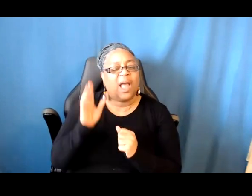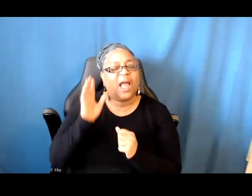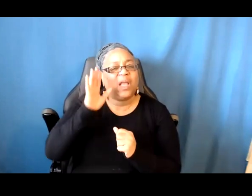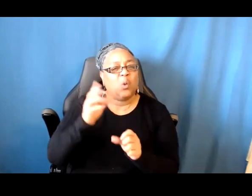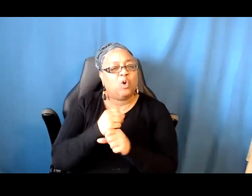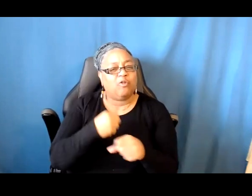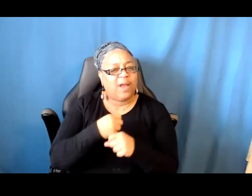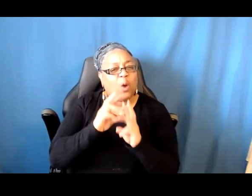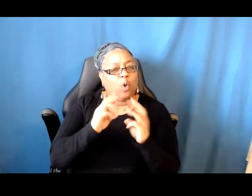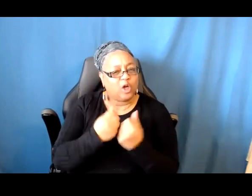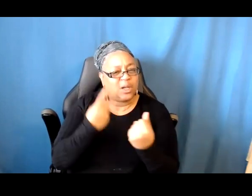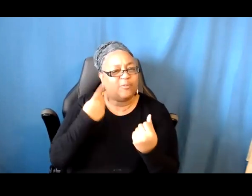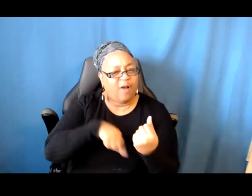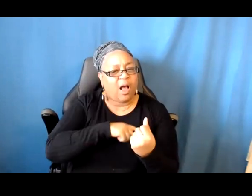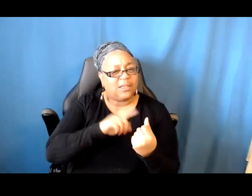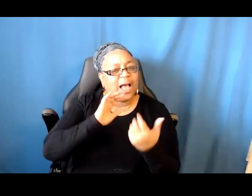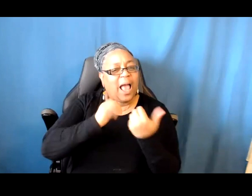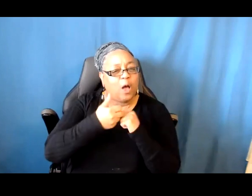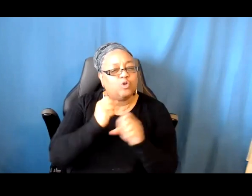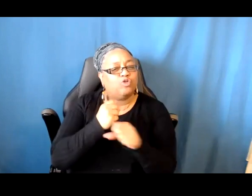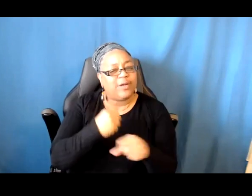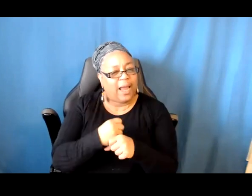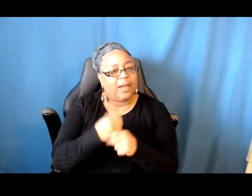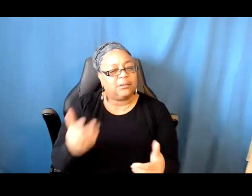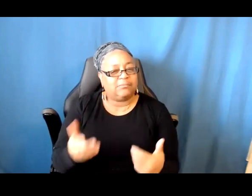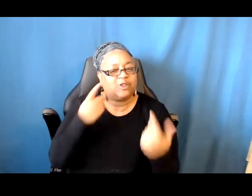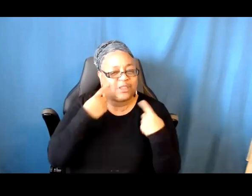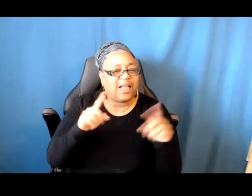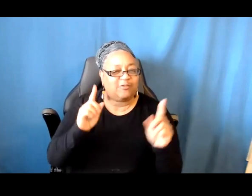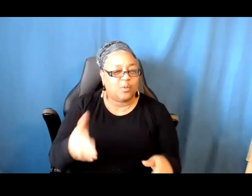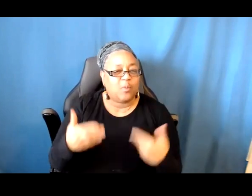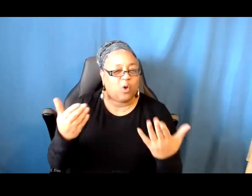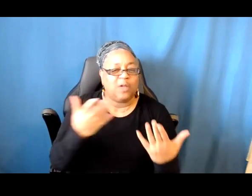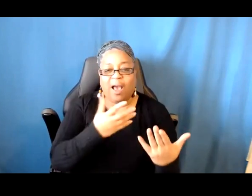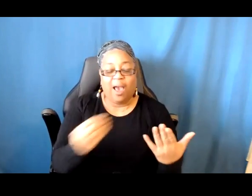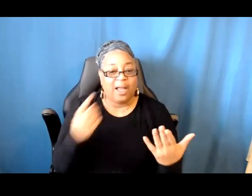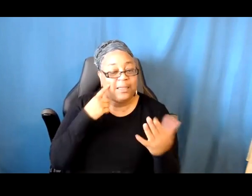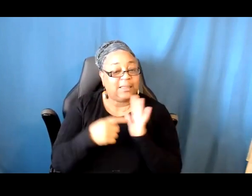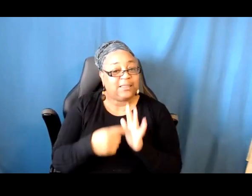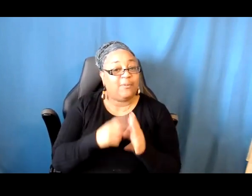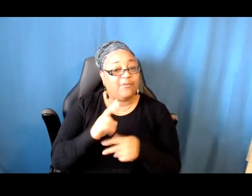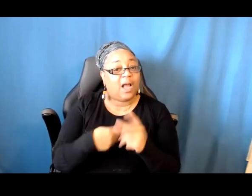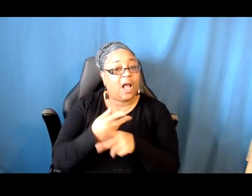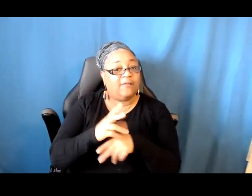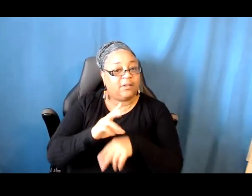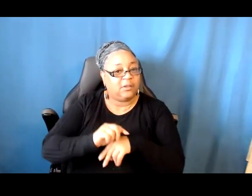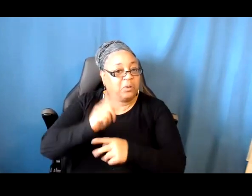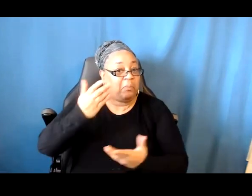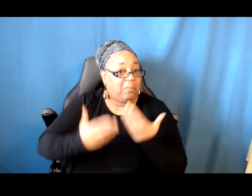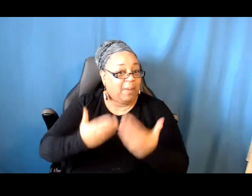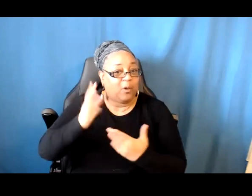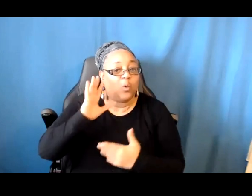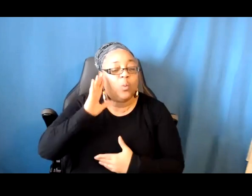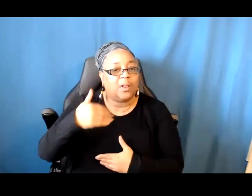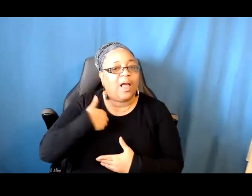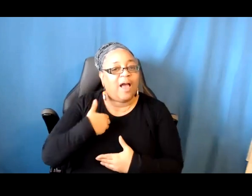proposal. And he's also one of the people who is an example of the kind of consultant that you might have access to through Creative Capital.